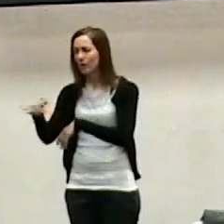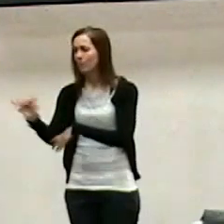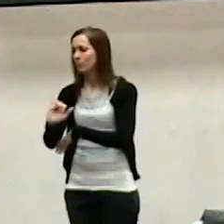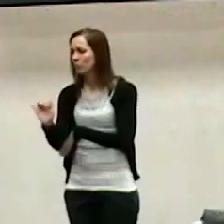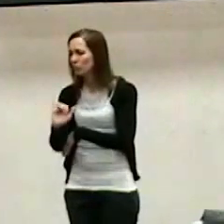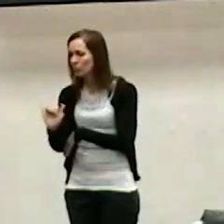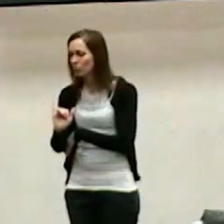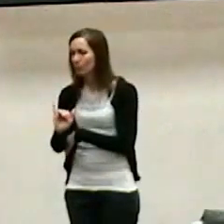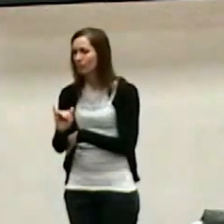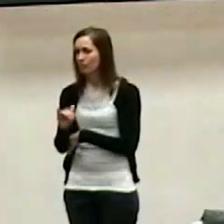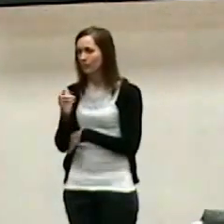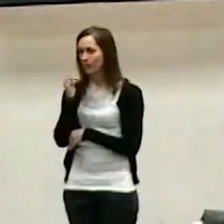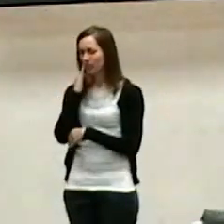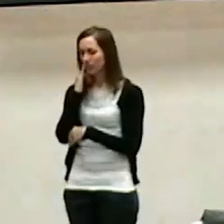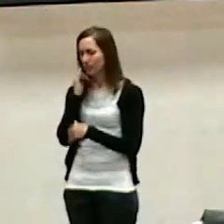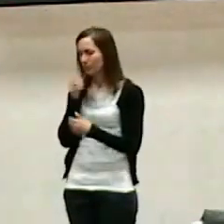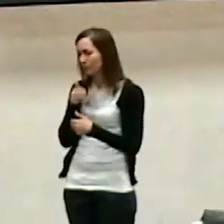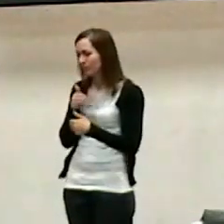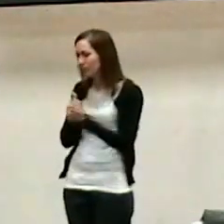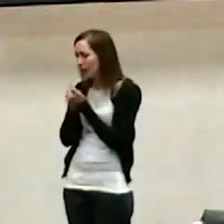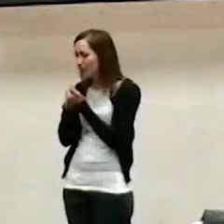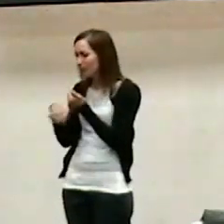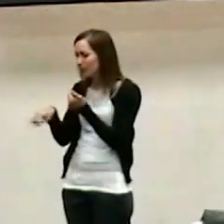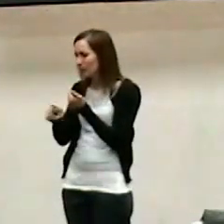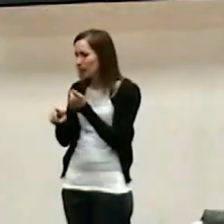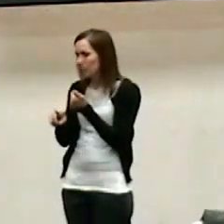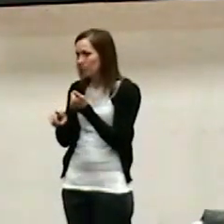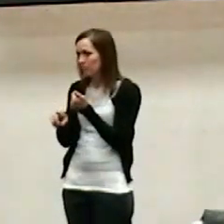And if you challenge them on being too busy,